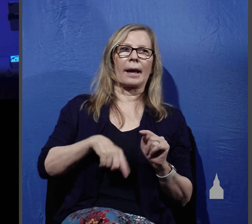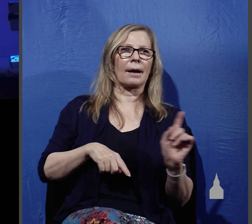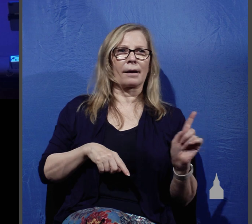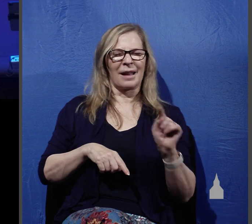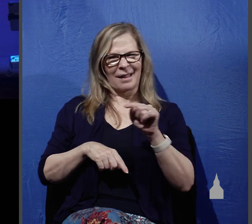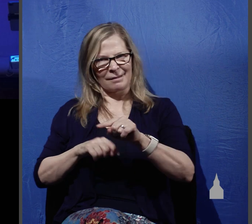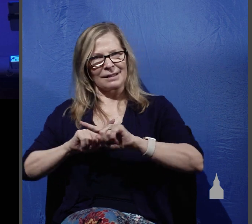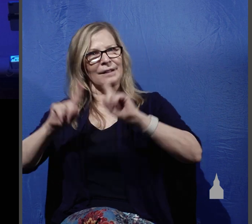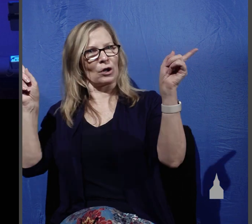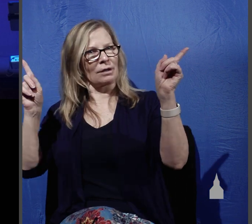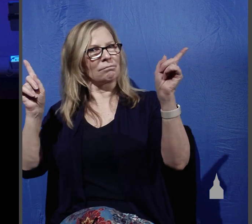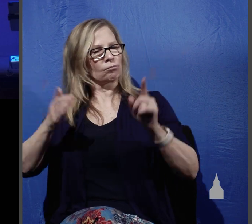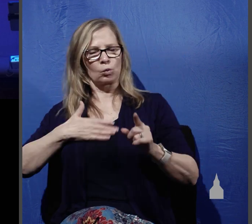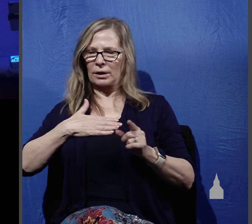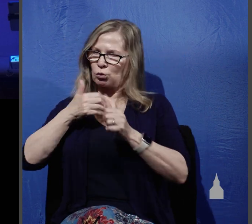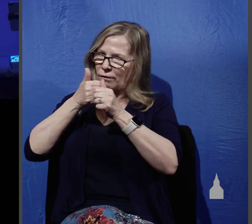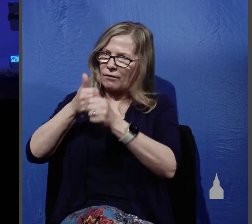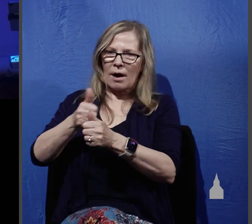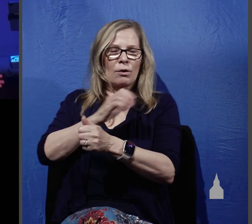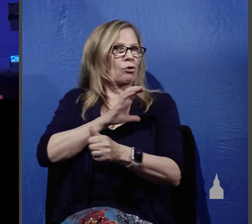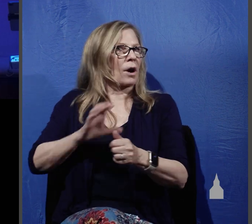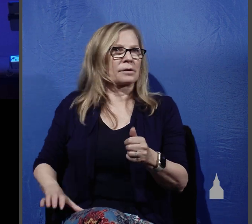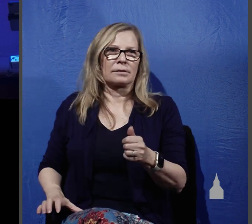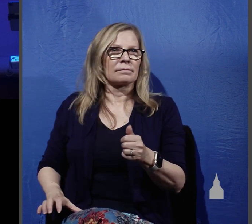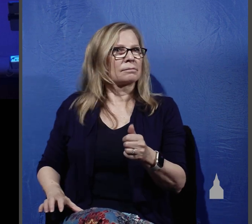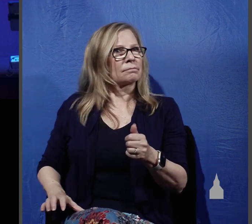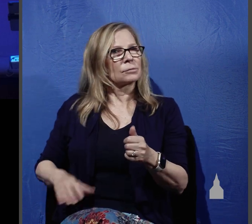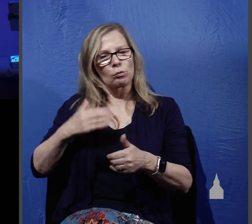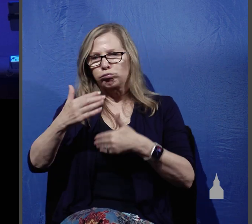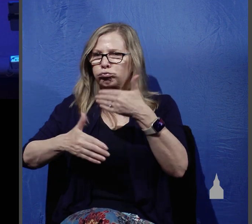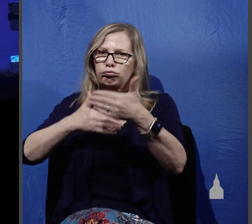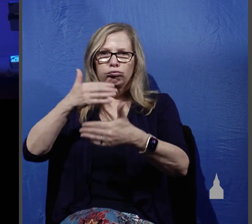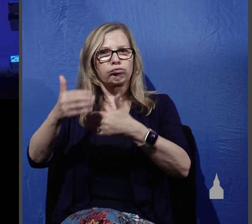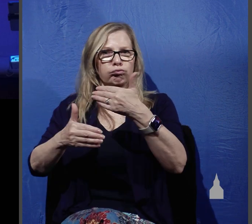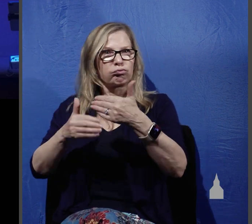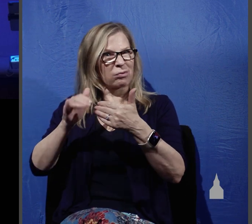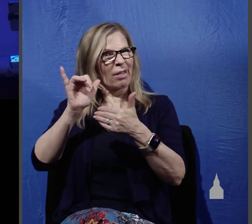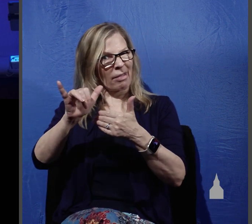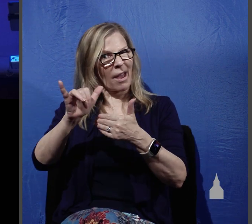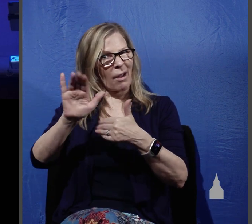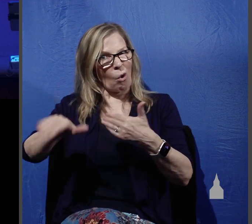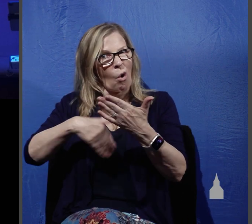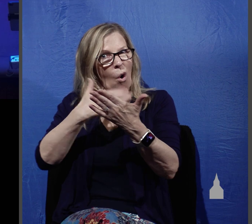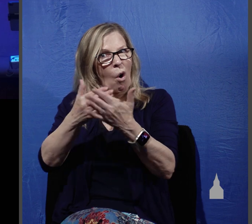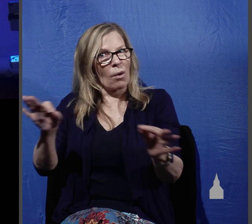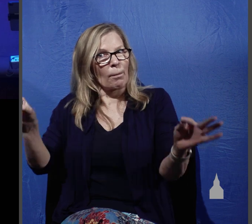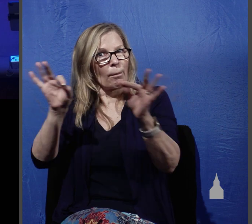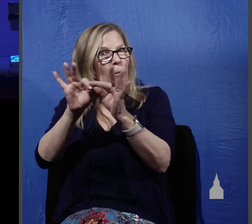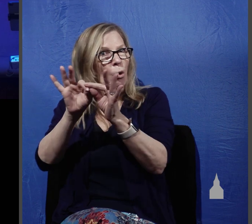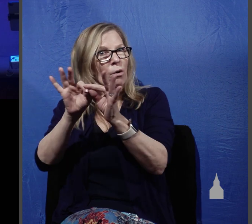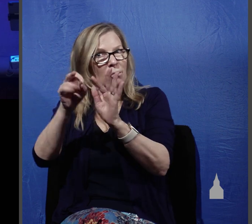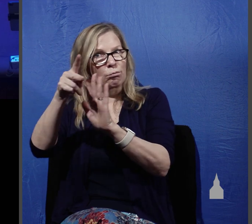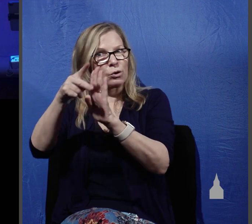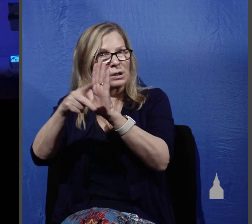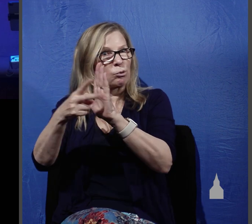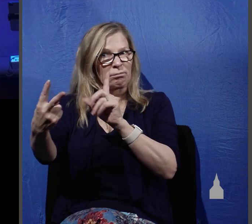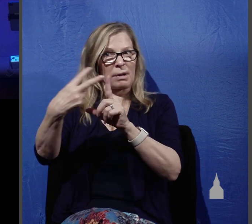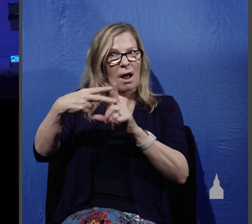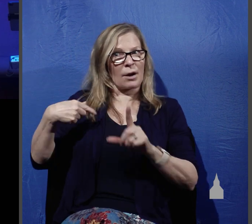about these 70 men going about doing kingdom work are all relevant, practical, pertinent, and applicable for us. Knowing all of this,